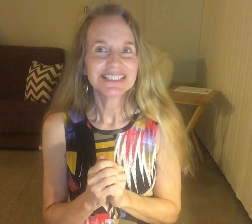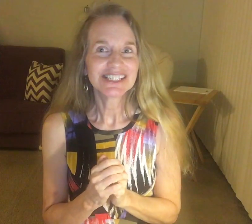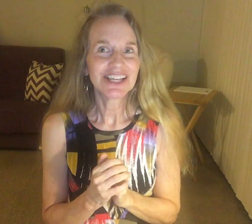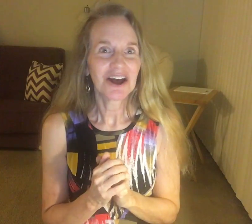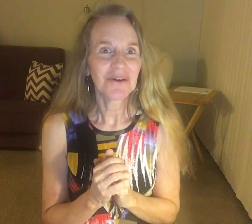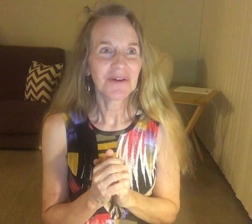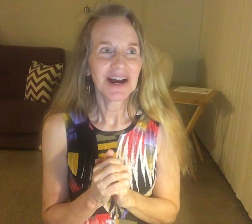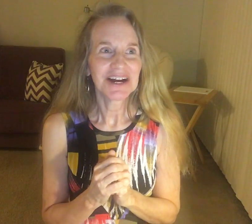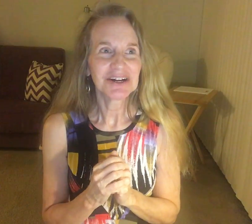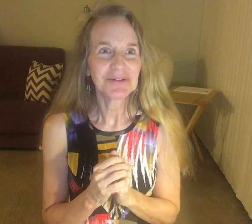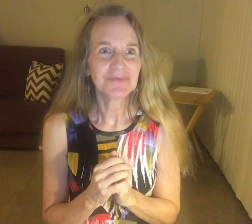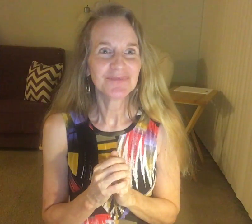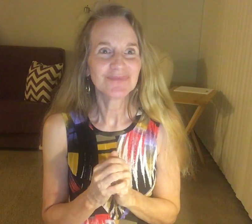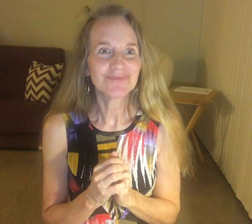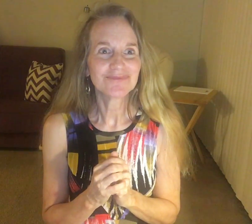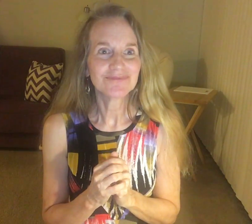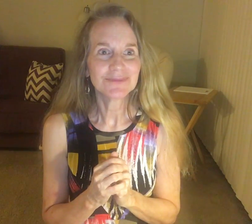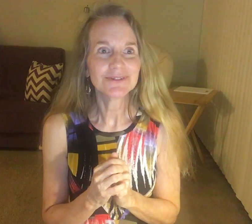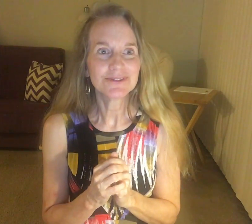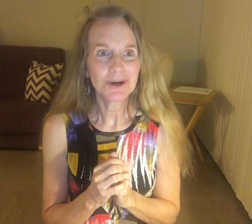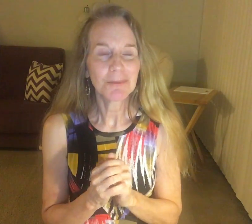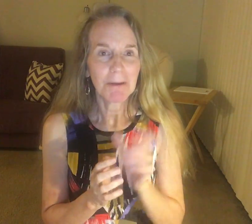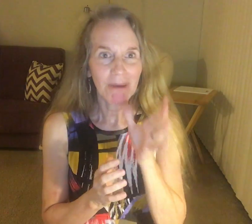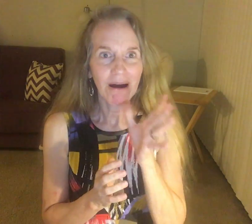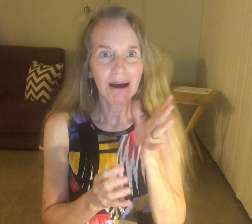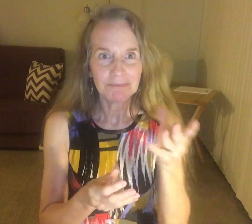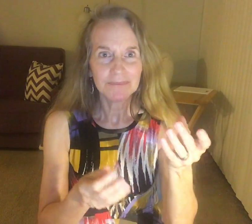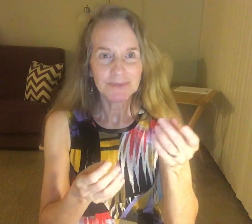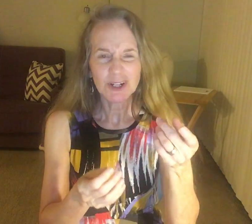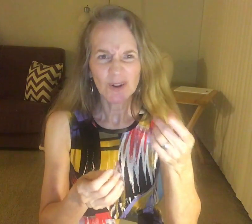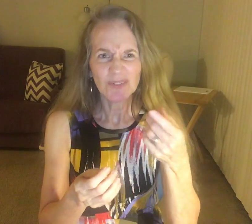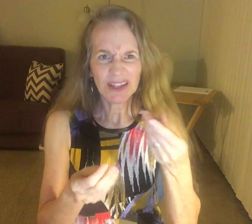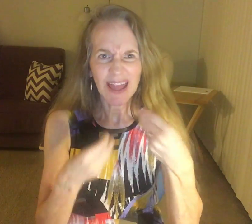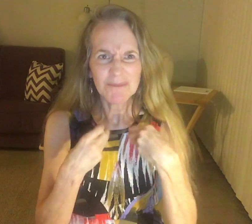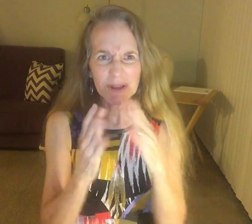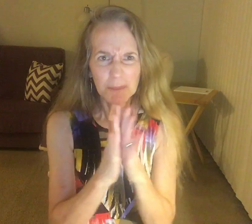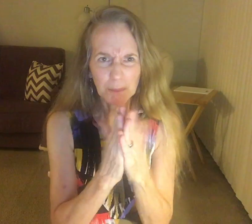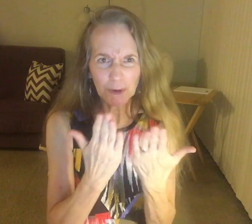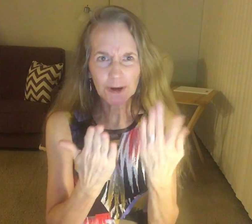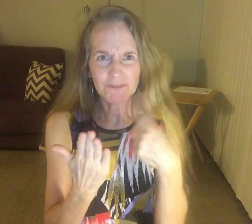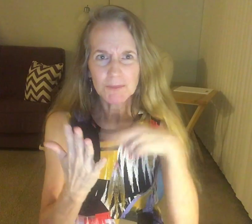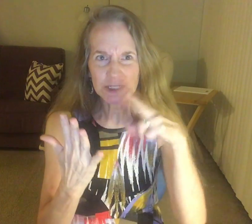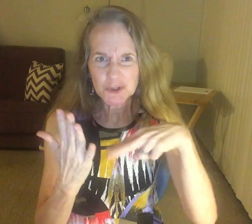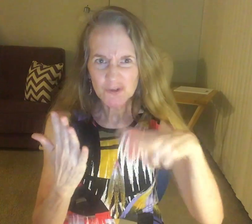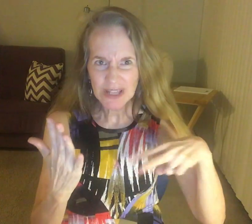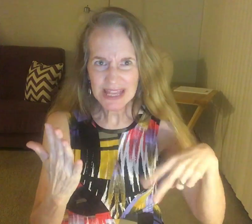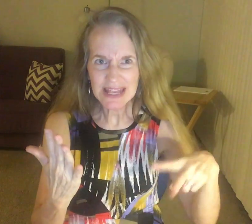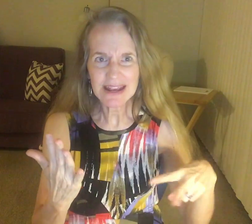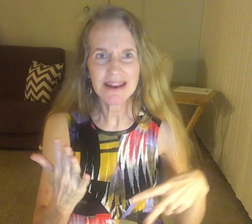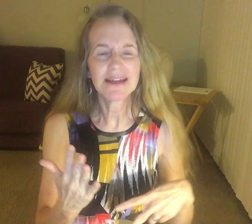So my mom, you know, they gave me a book for me to leave.